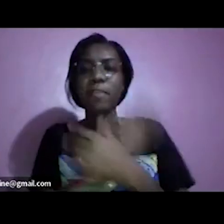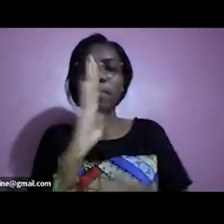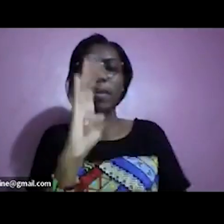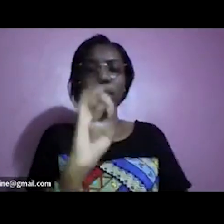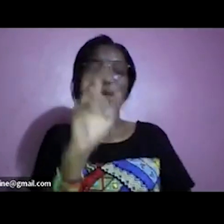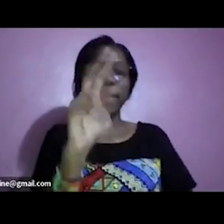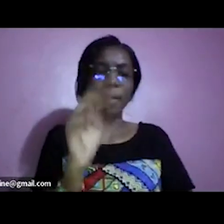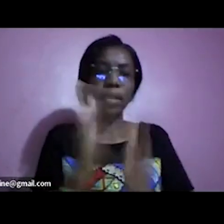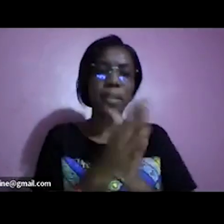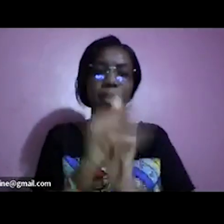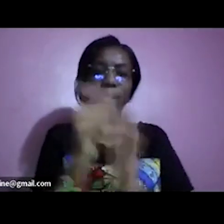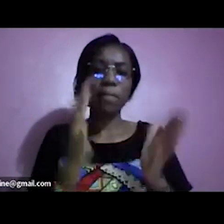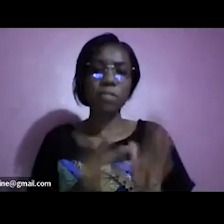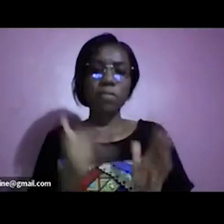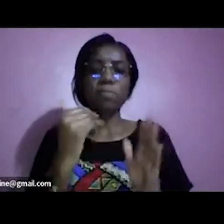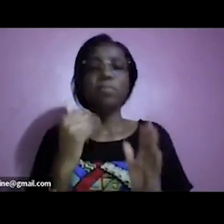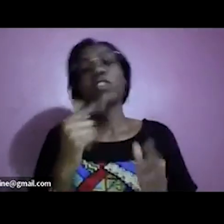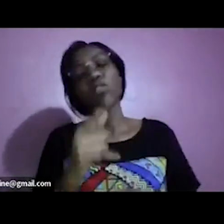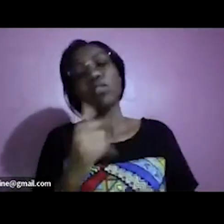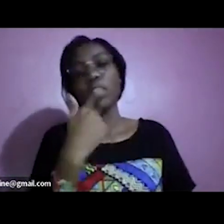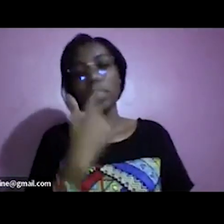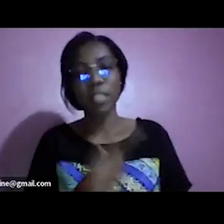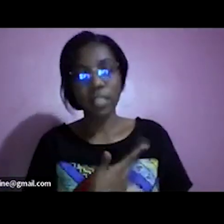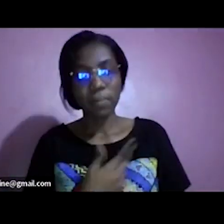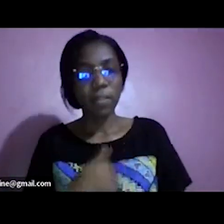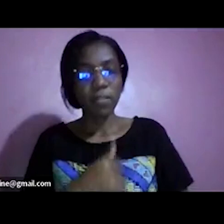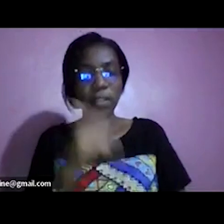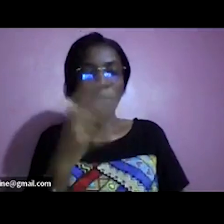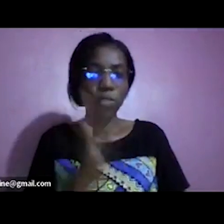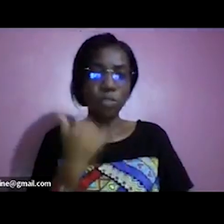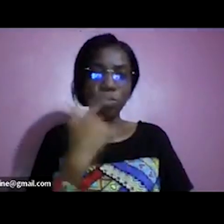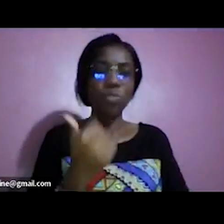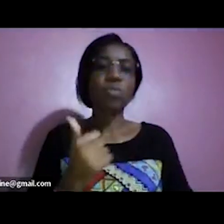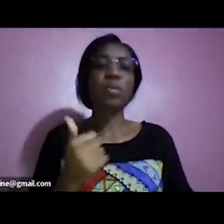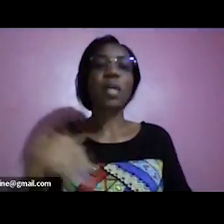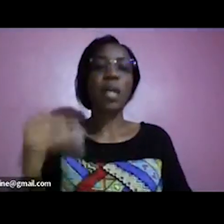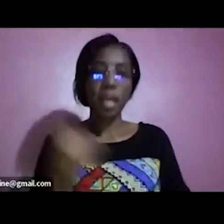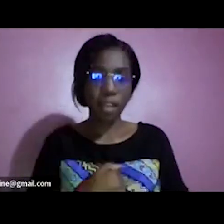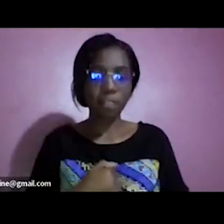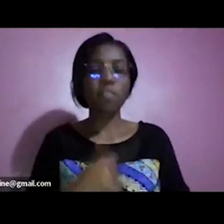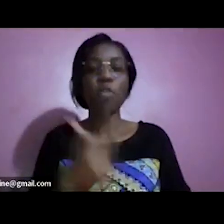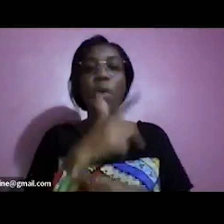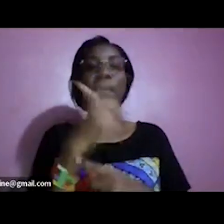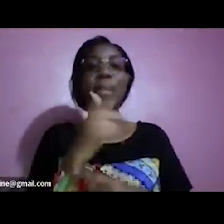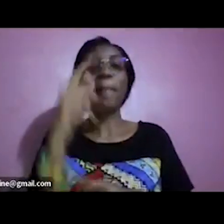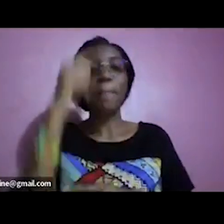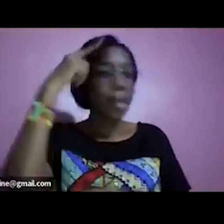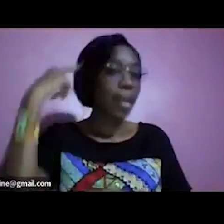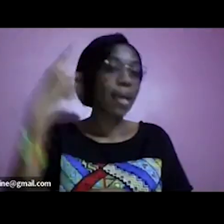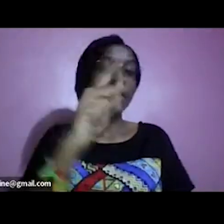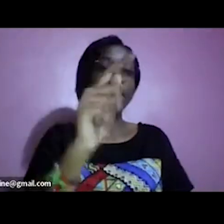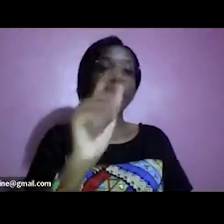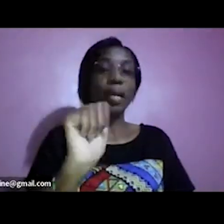uh let us know uh there's a friend of mine who did that entire webinar on black tax so i can share that um